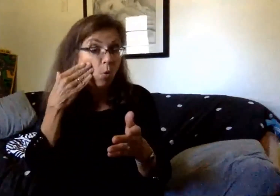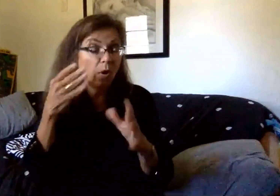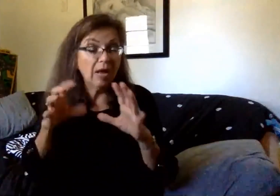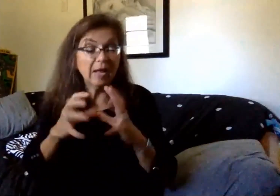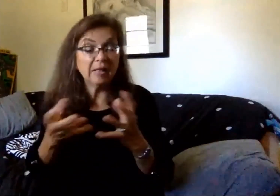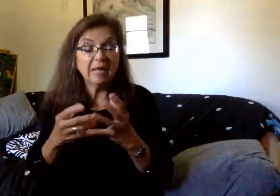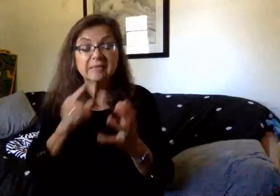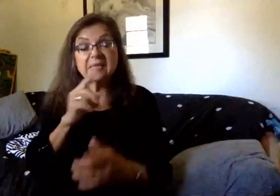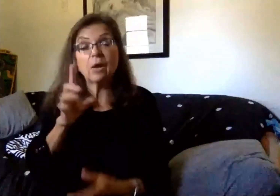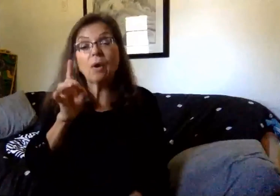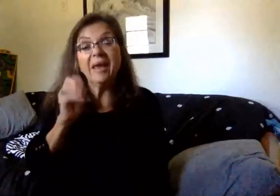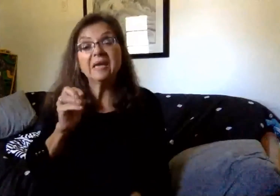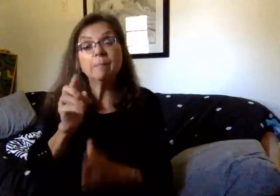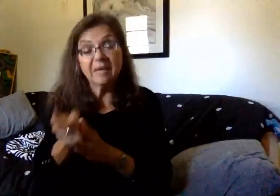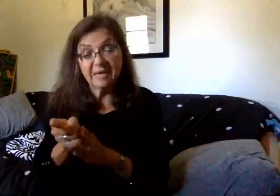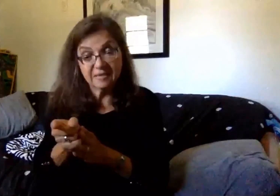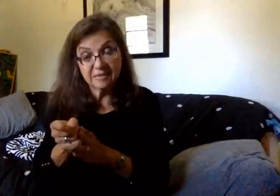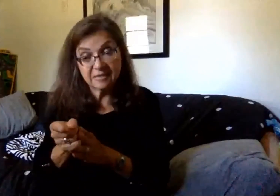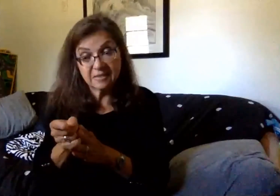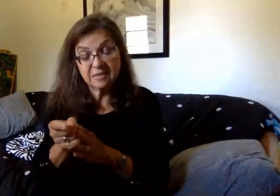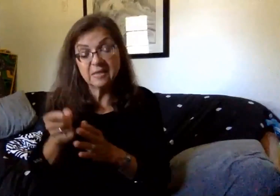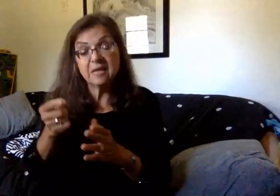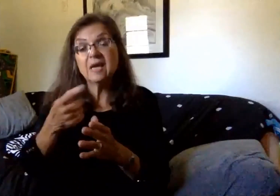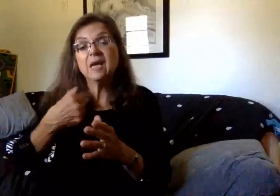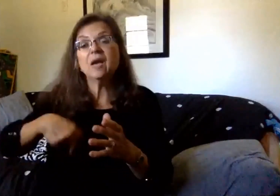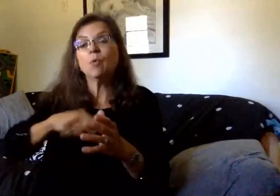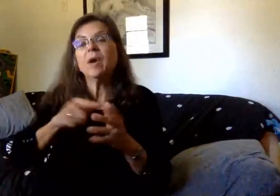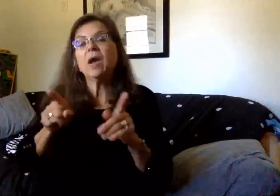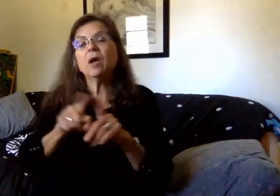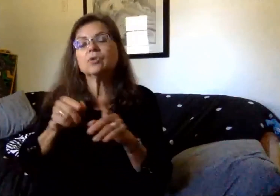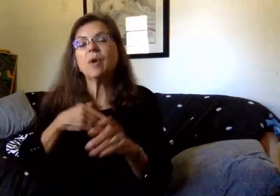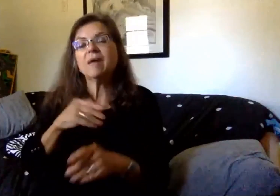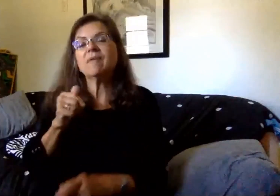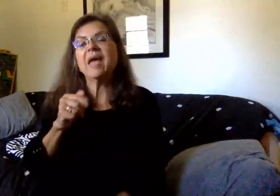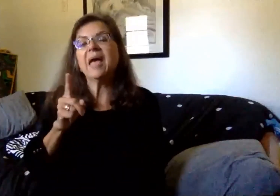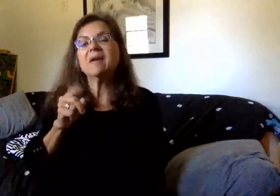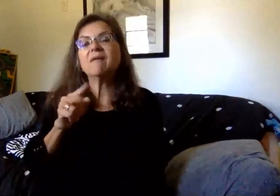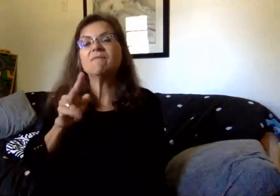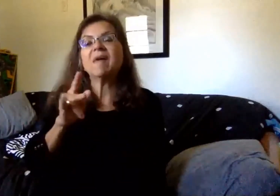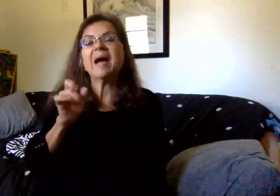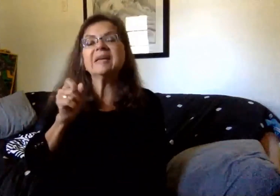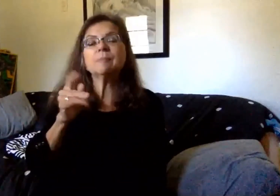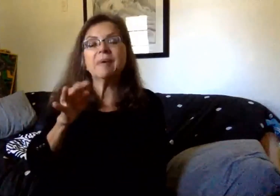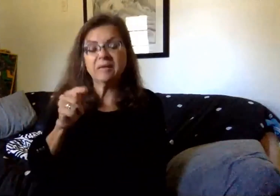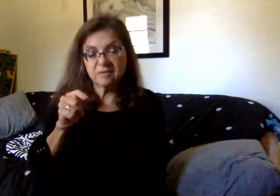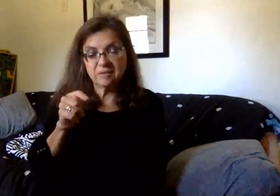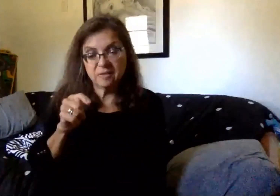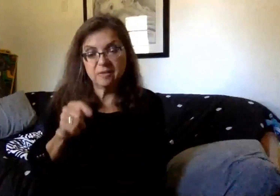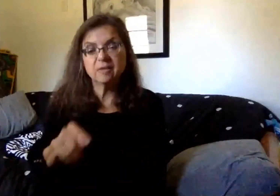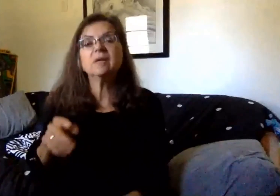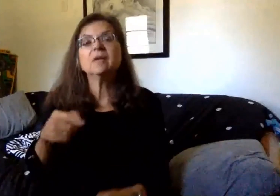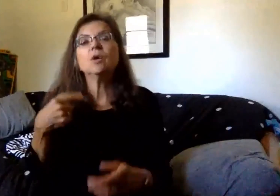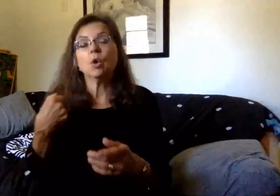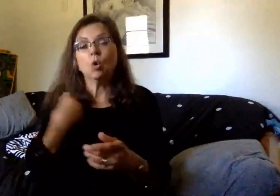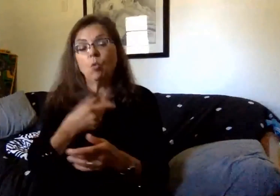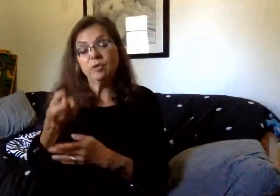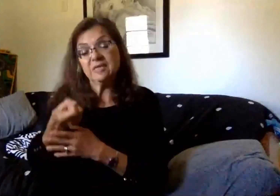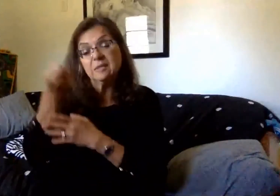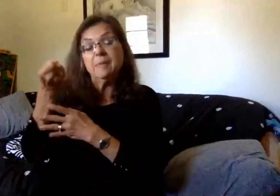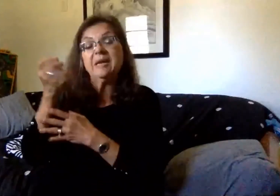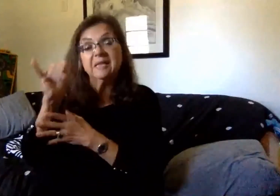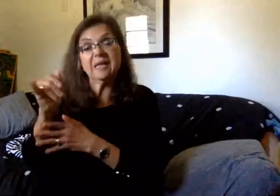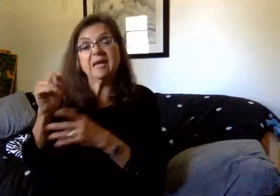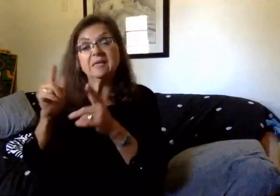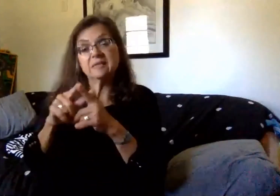minutes in length. Traditionally, have an advisement period. We are suspending advisement until further notice.